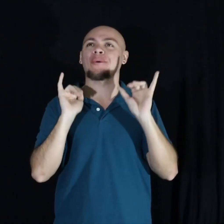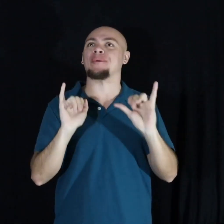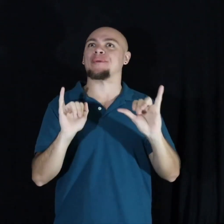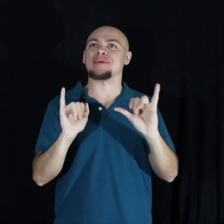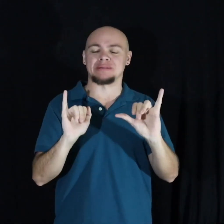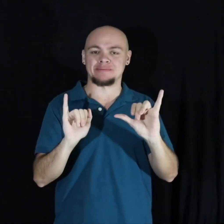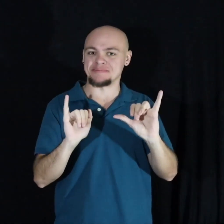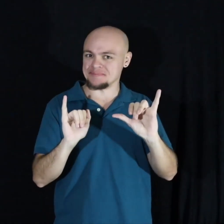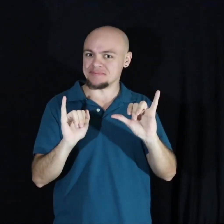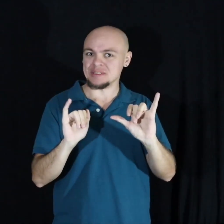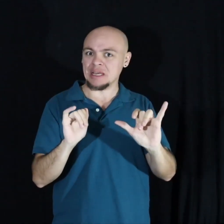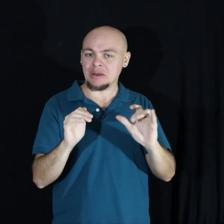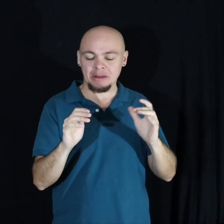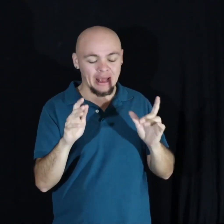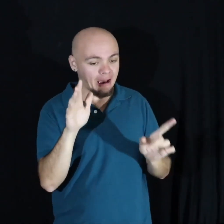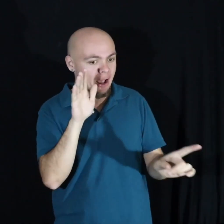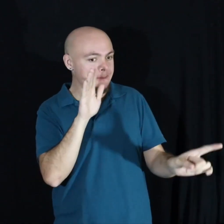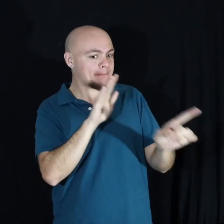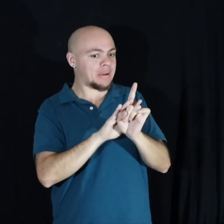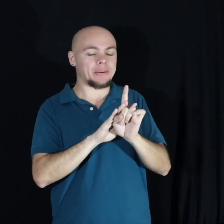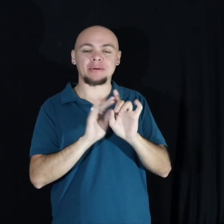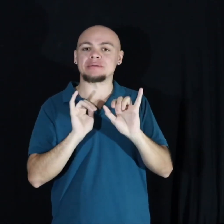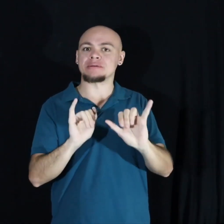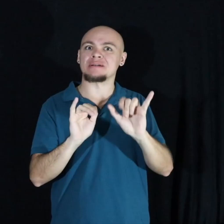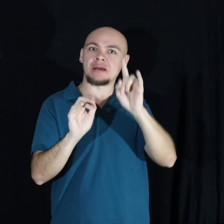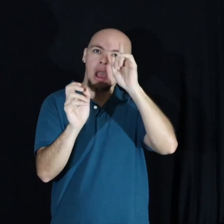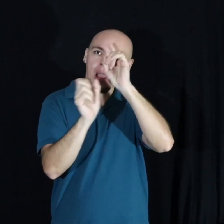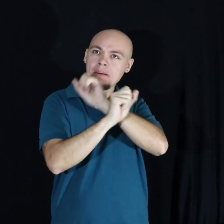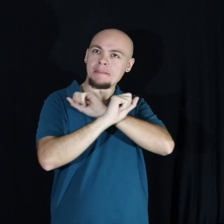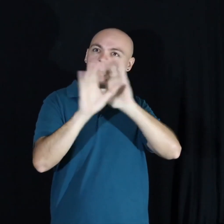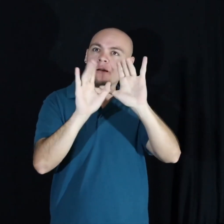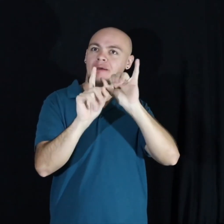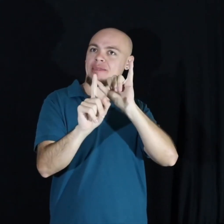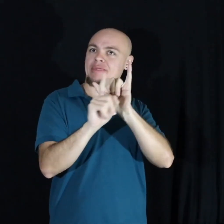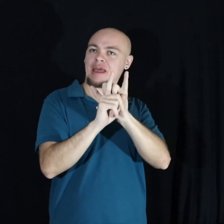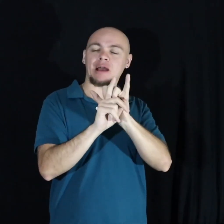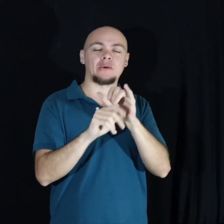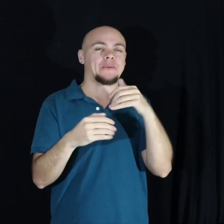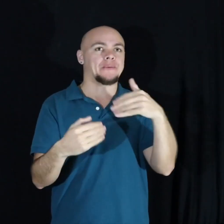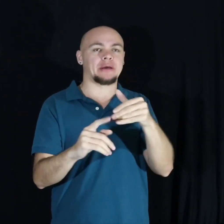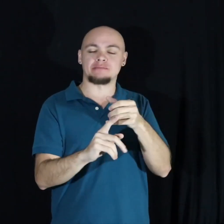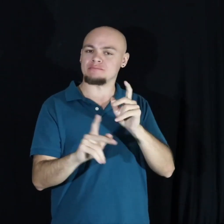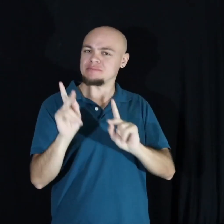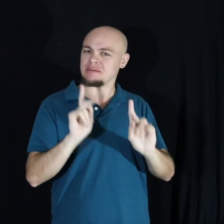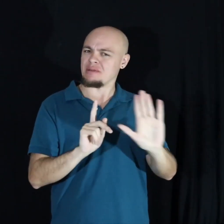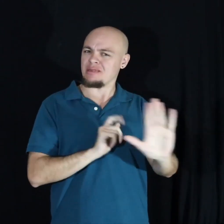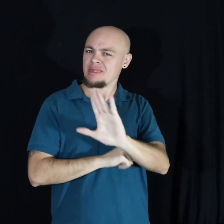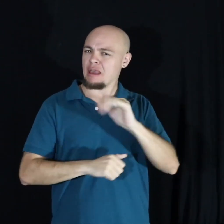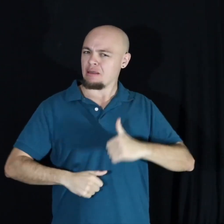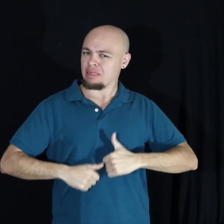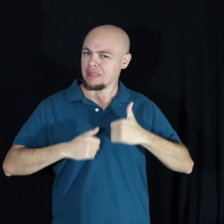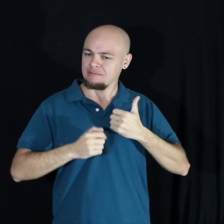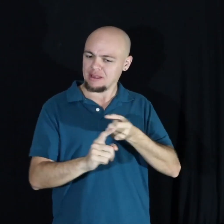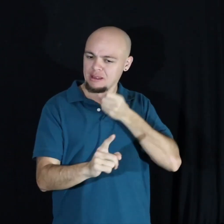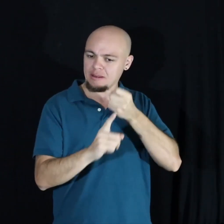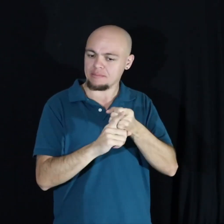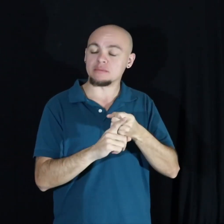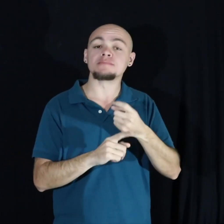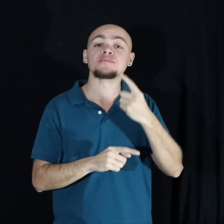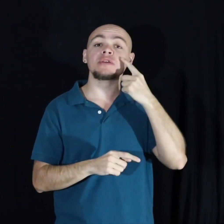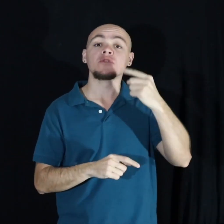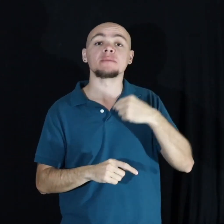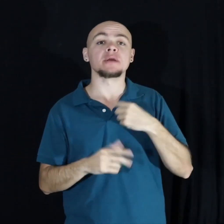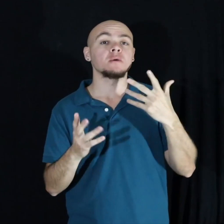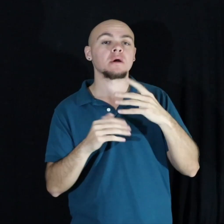it will look like when it comes to fruition. And how many lives it's going to impact. For me, my fire